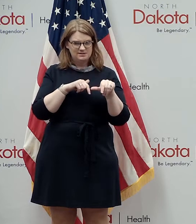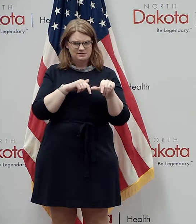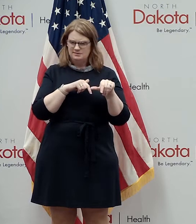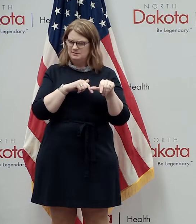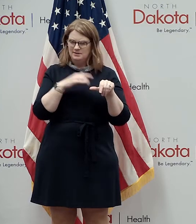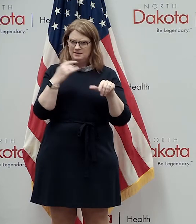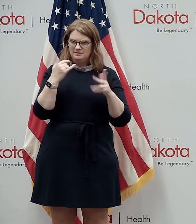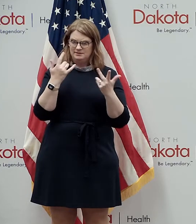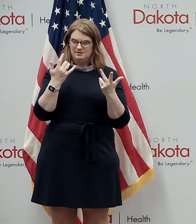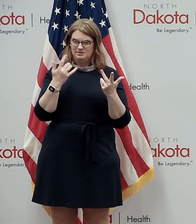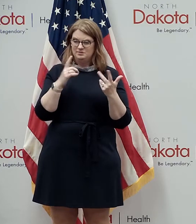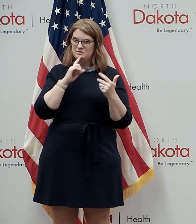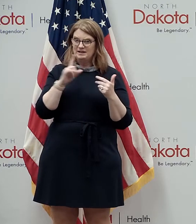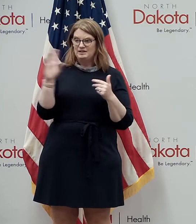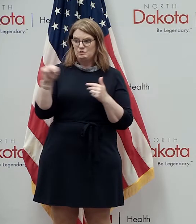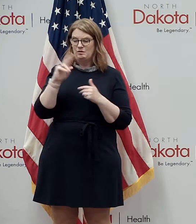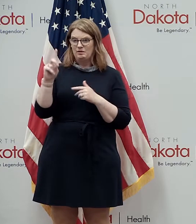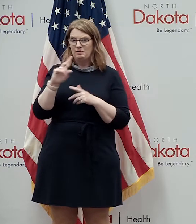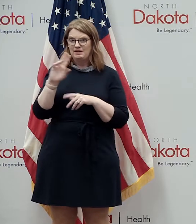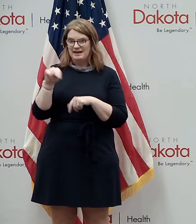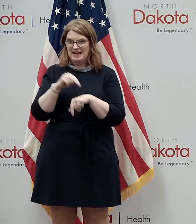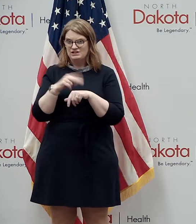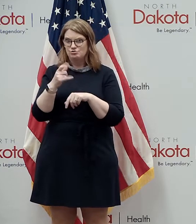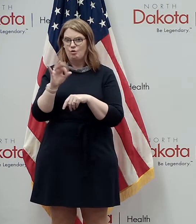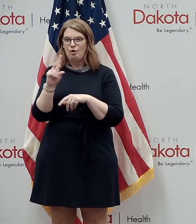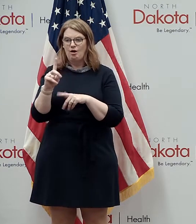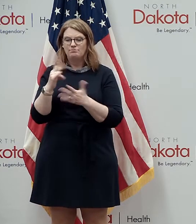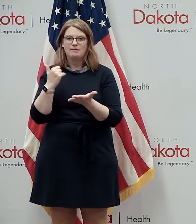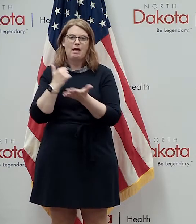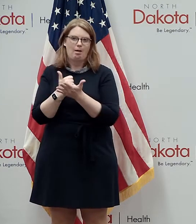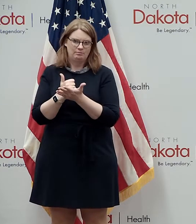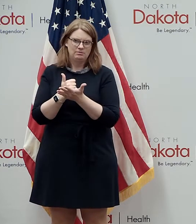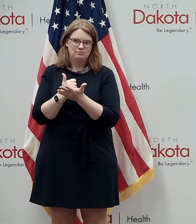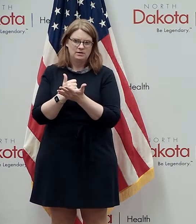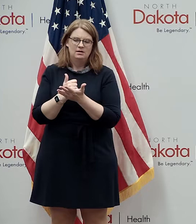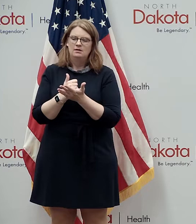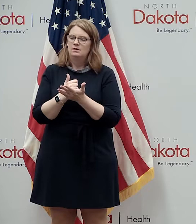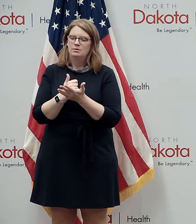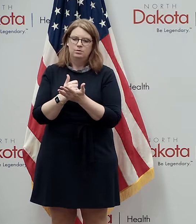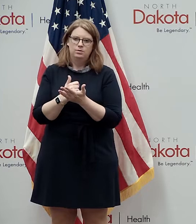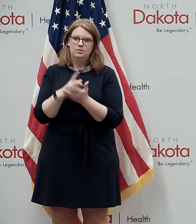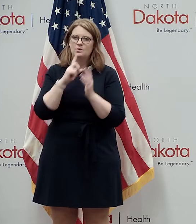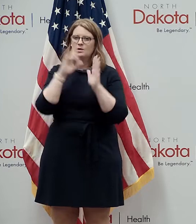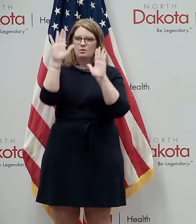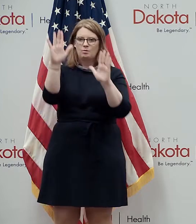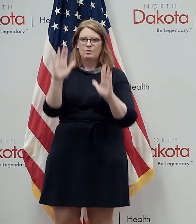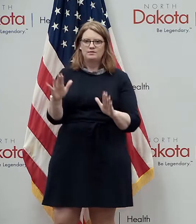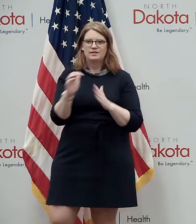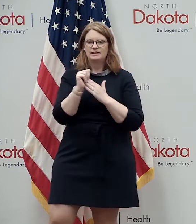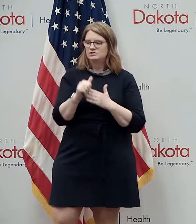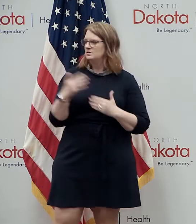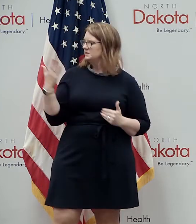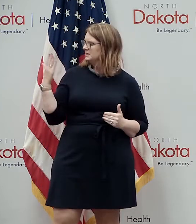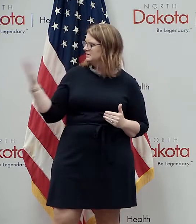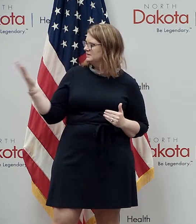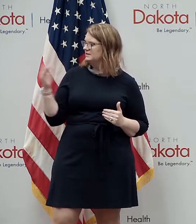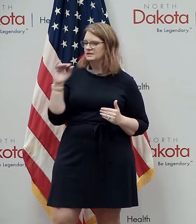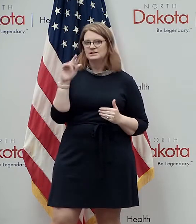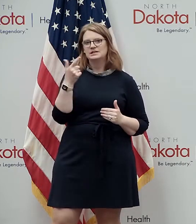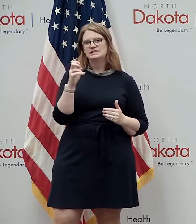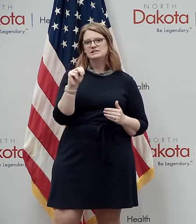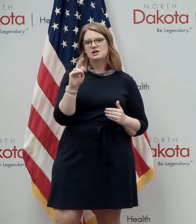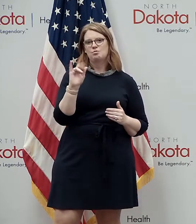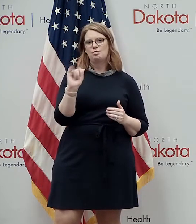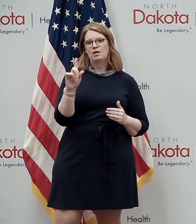team members at the north kota national guard and they're under great leadership of course and today general dorman is joining us to